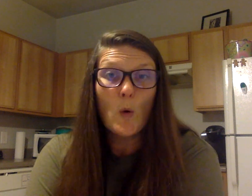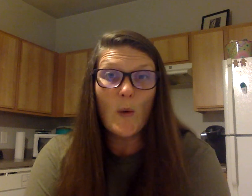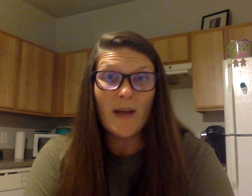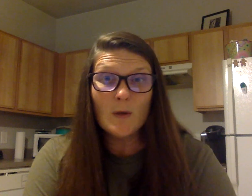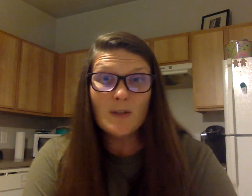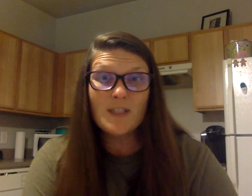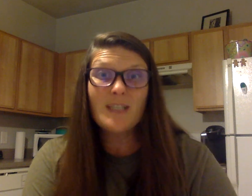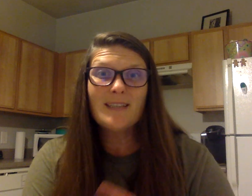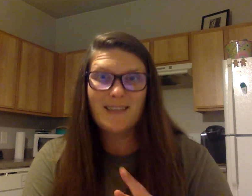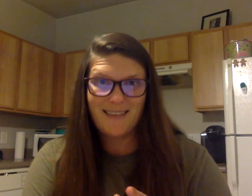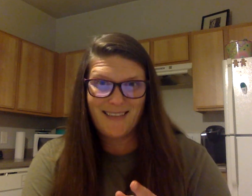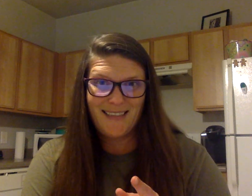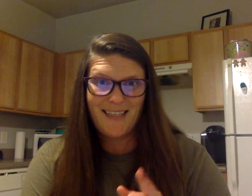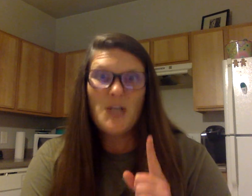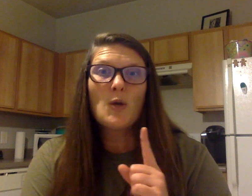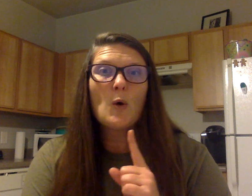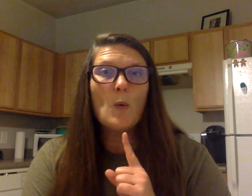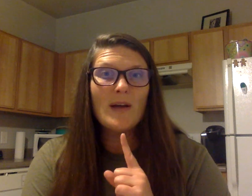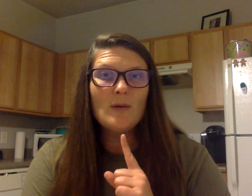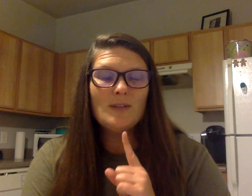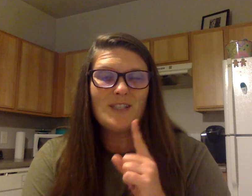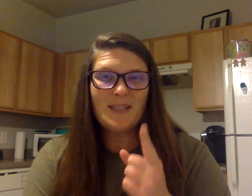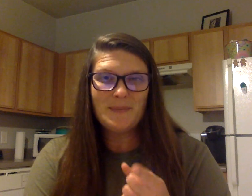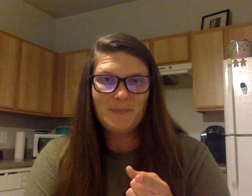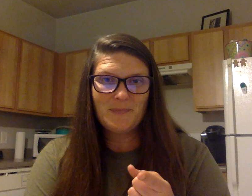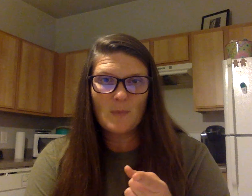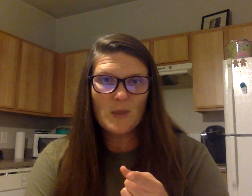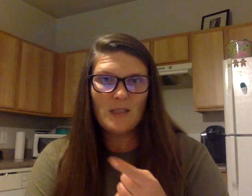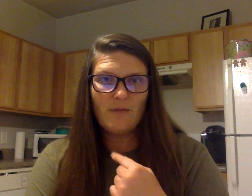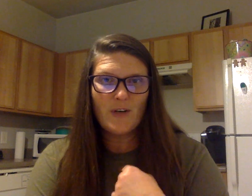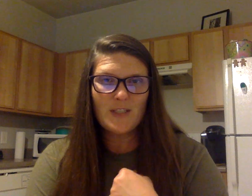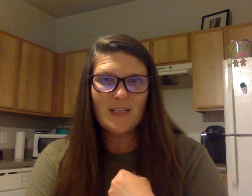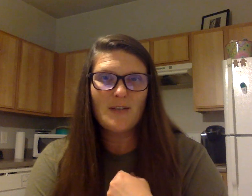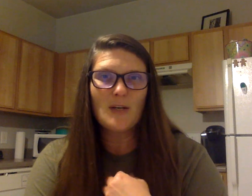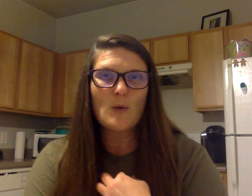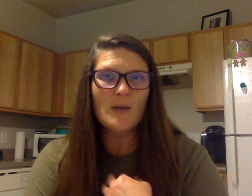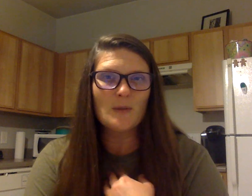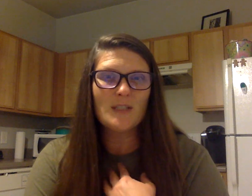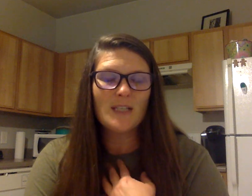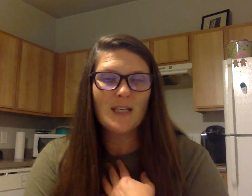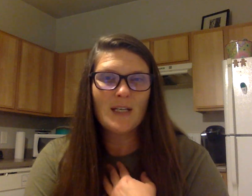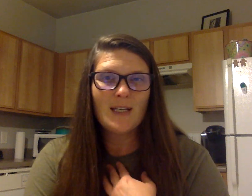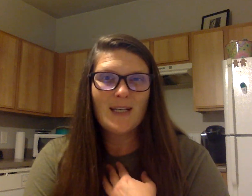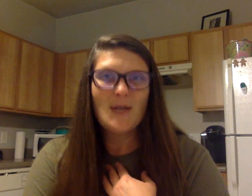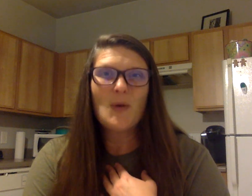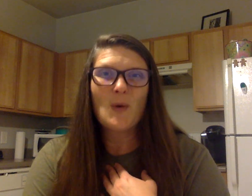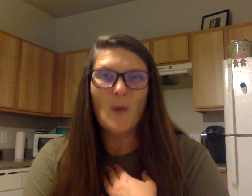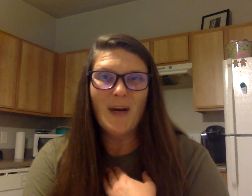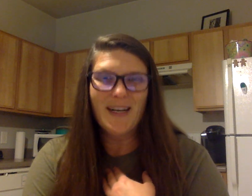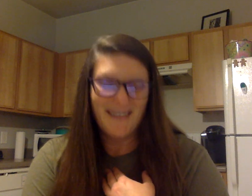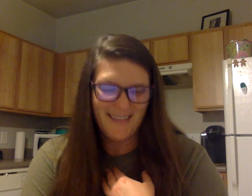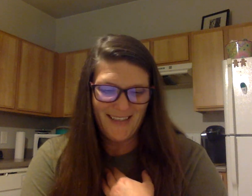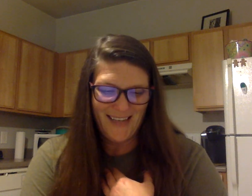Quilt, quilt. What's the first sound in quilt? Good.